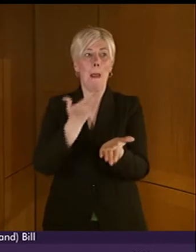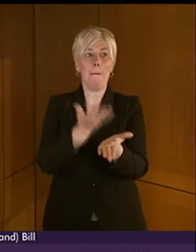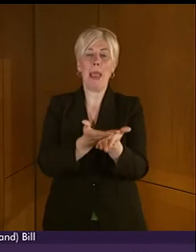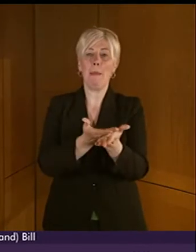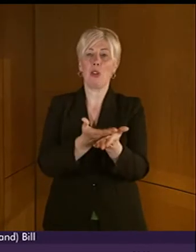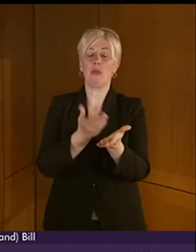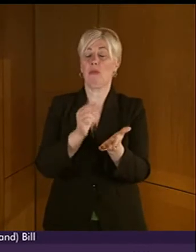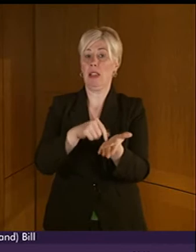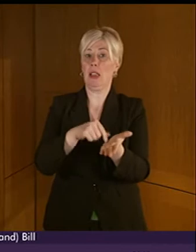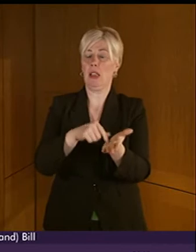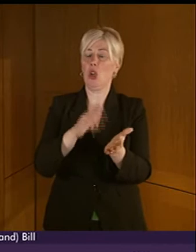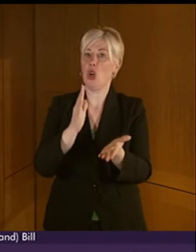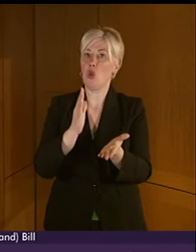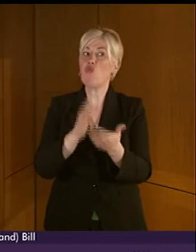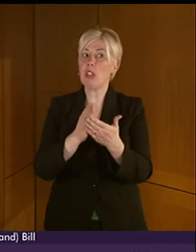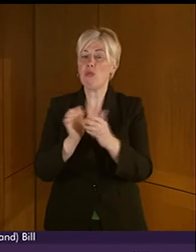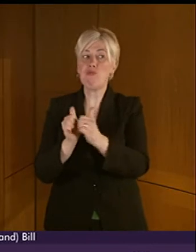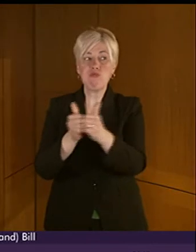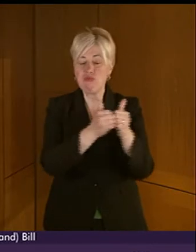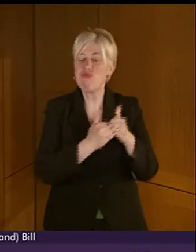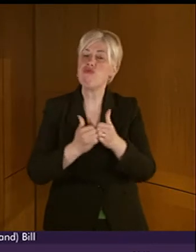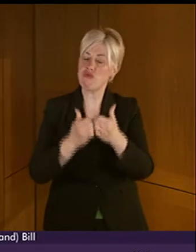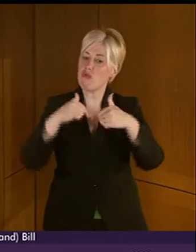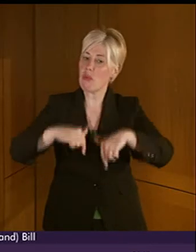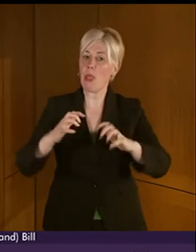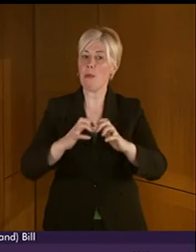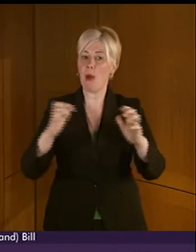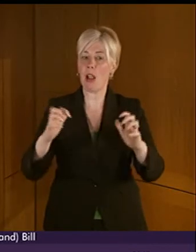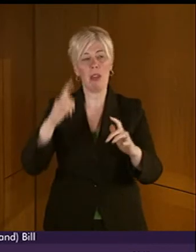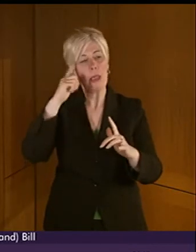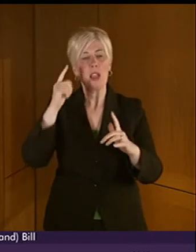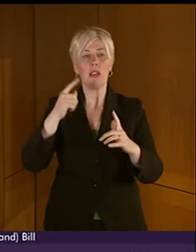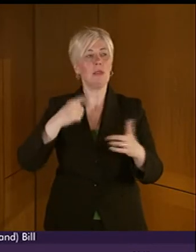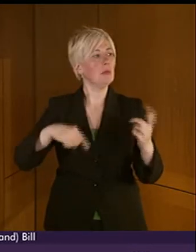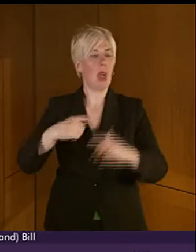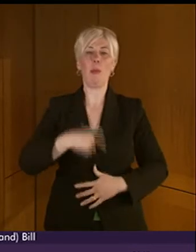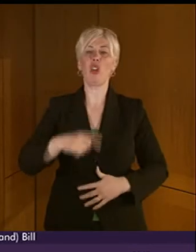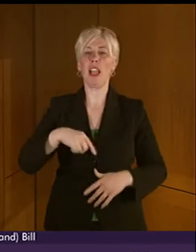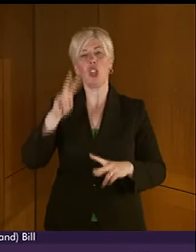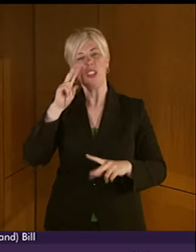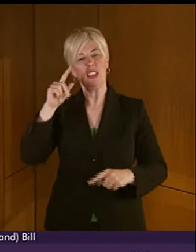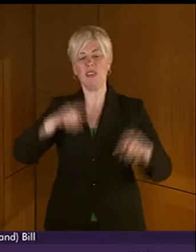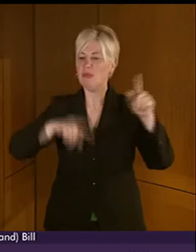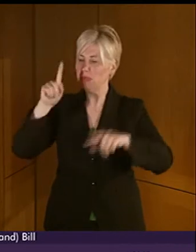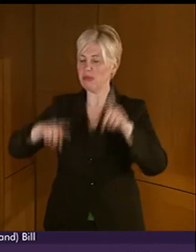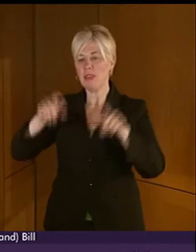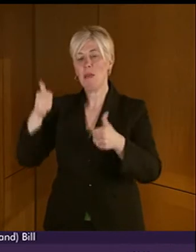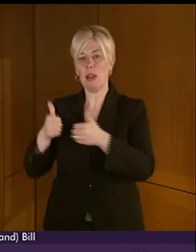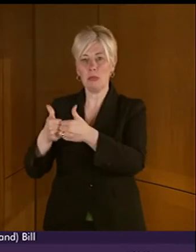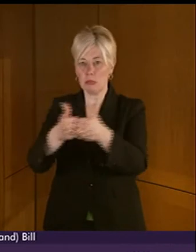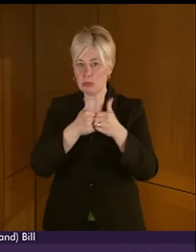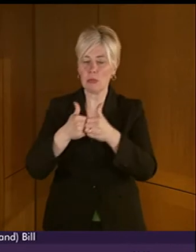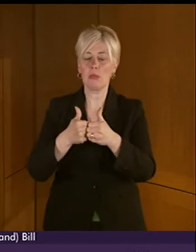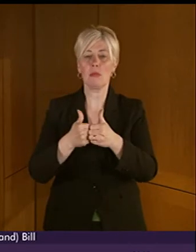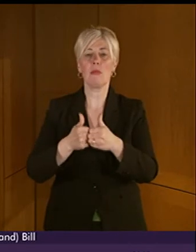very consensual in this Parliament and shows us with a different personality. As others have said, over three-quarters of a million